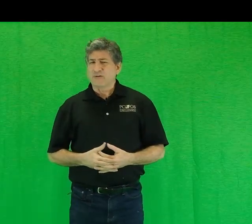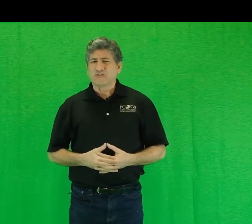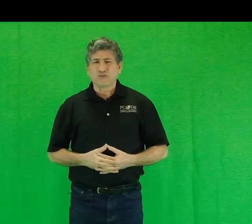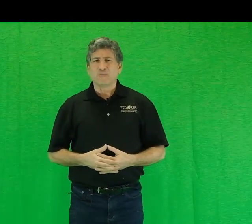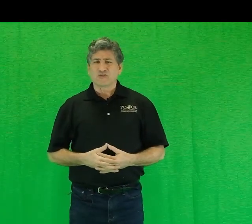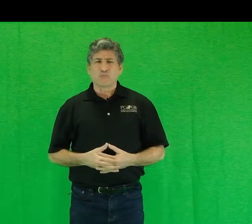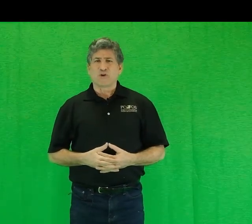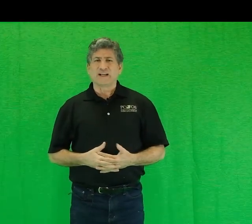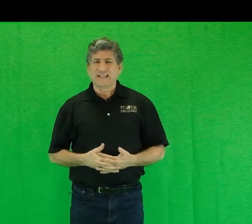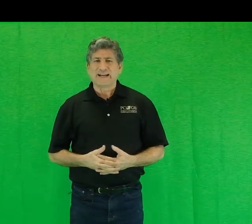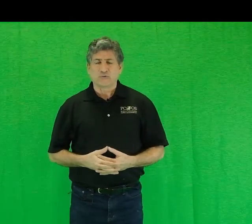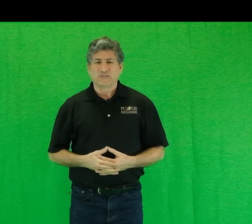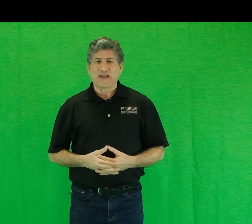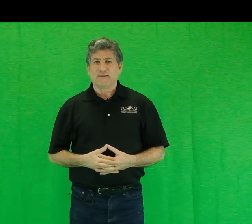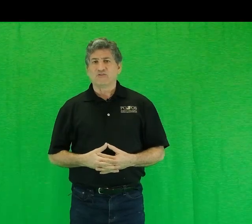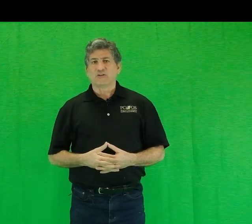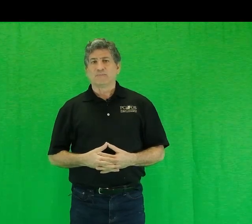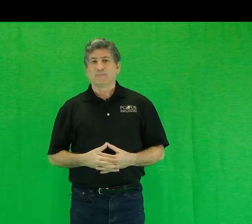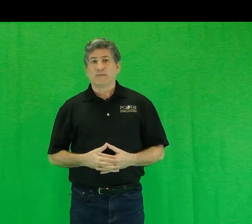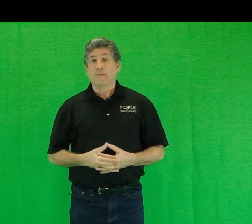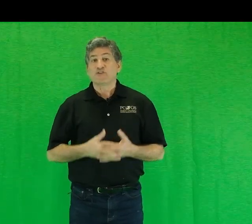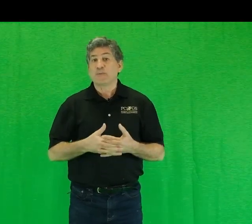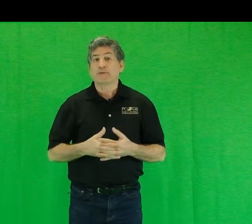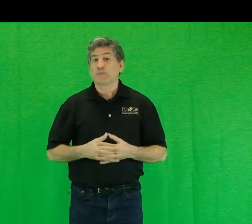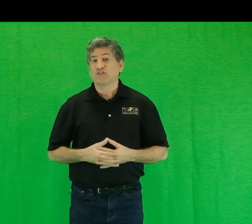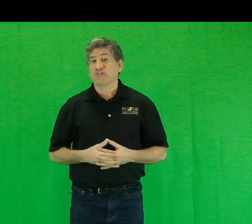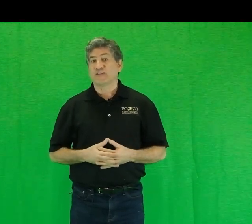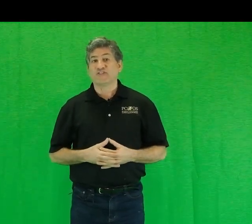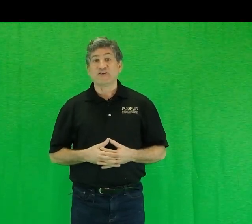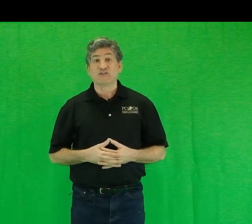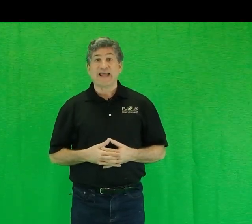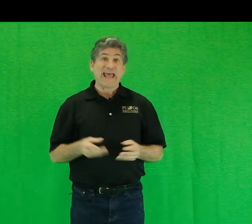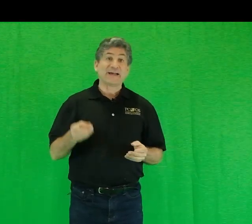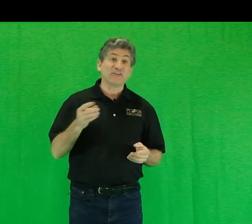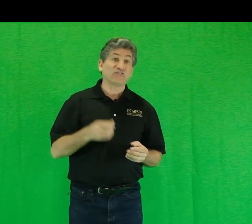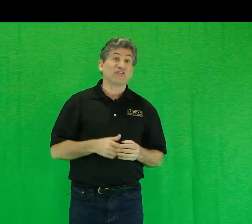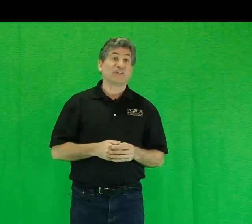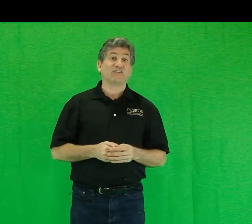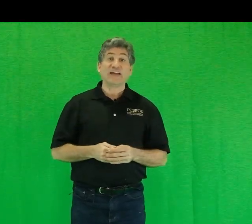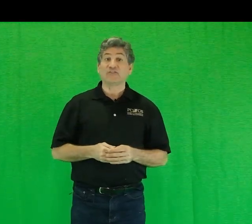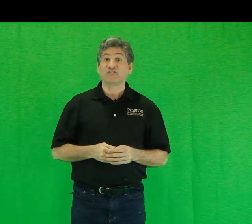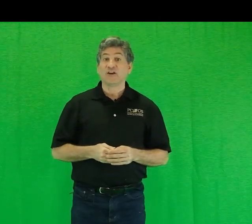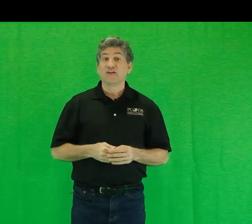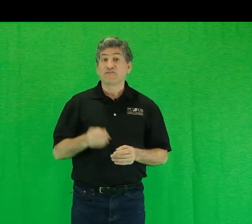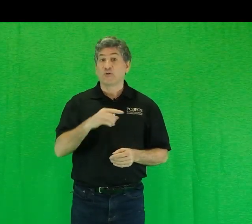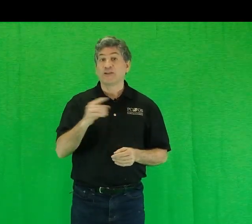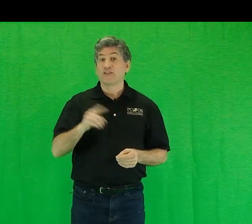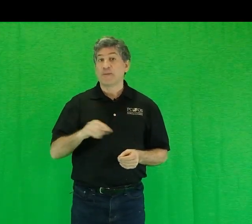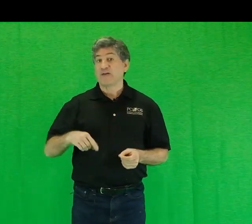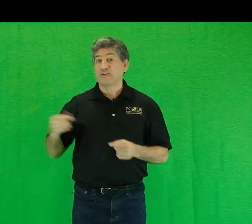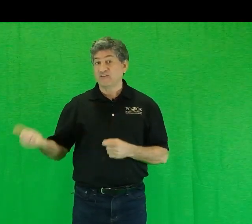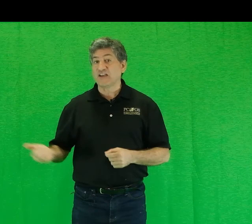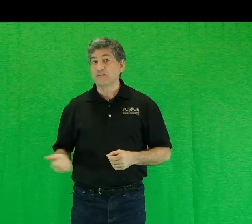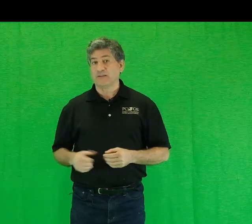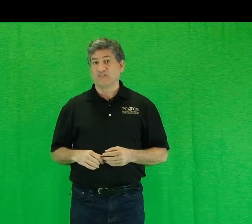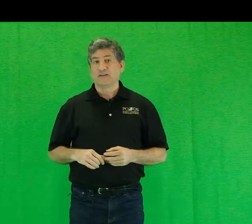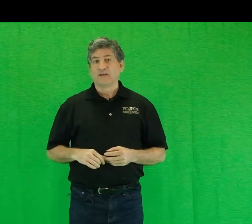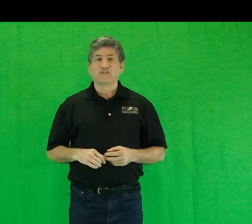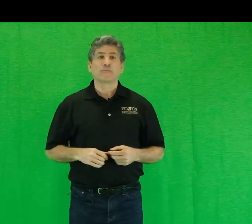too much more collateral damage. And we should be able to put civilization and its discontents firmly on the path to contentment, to the